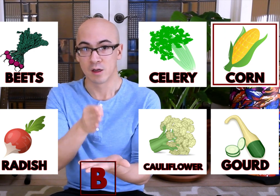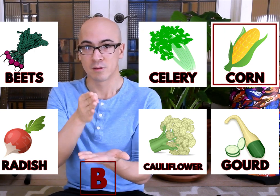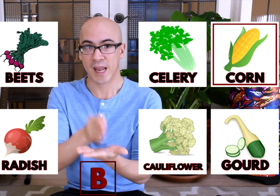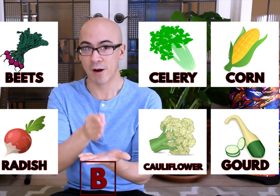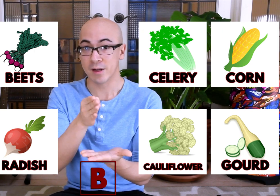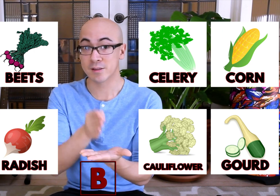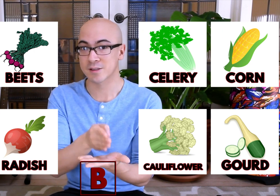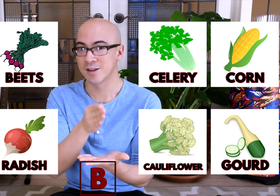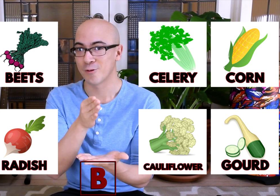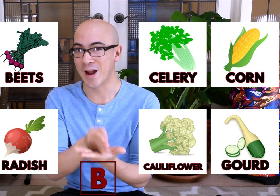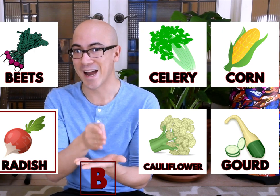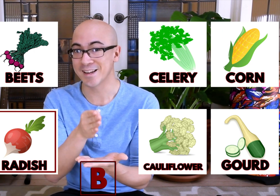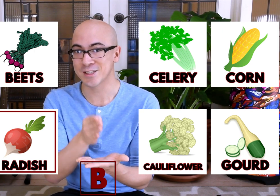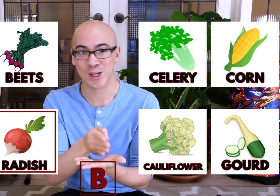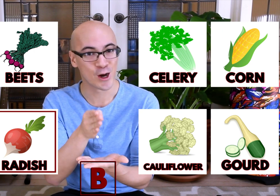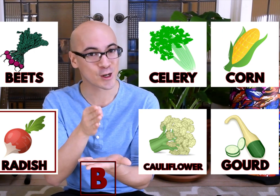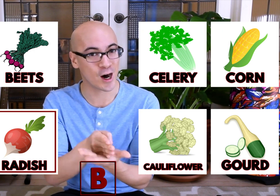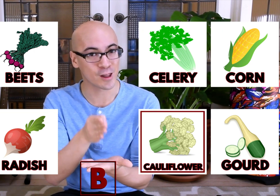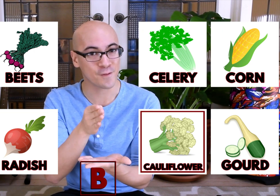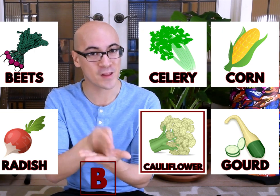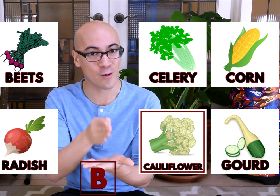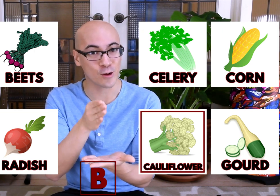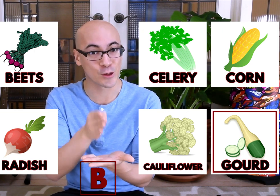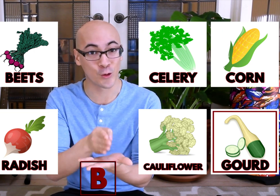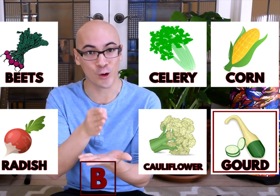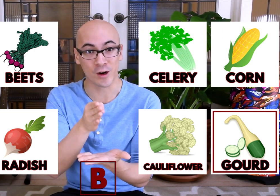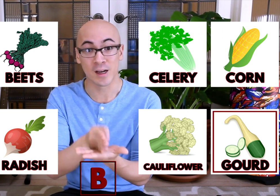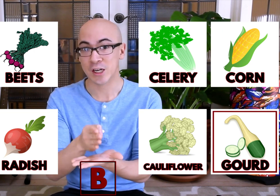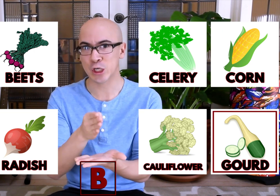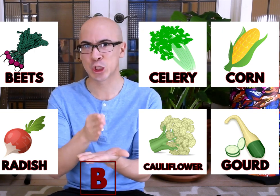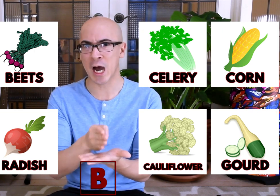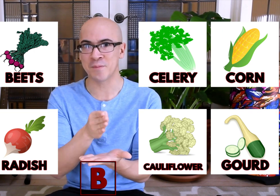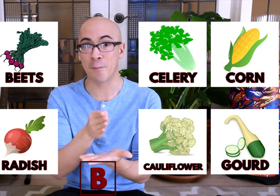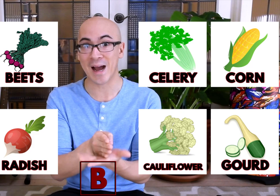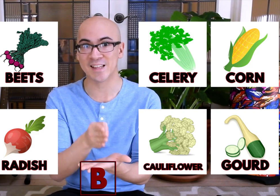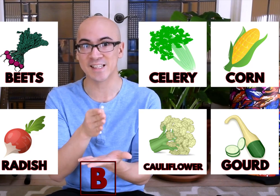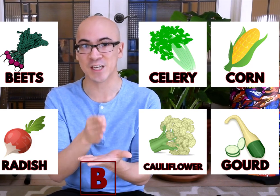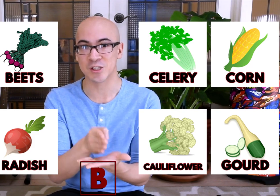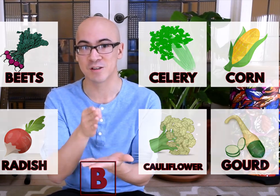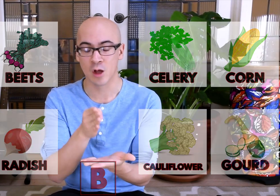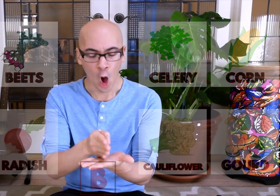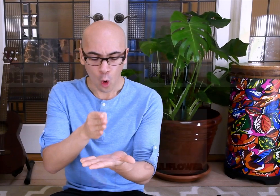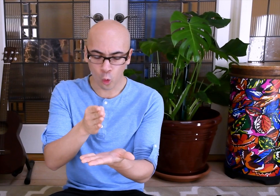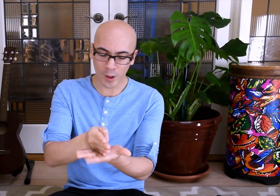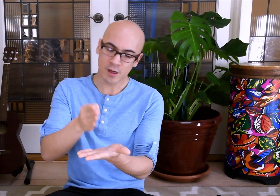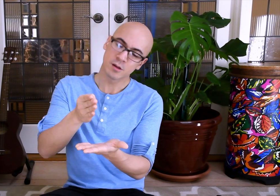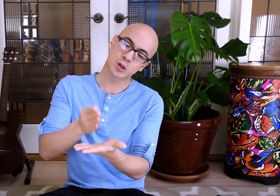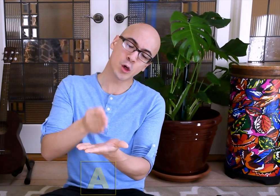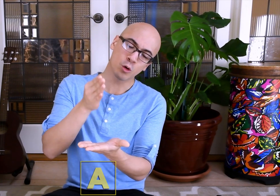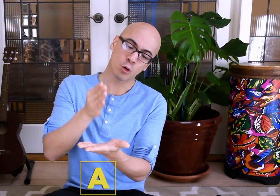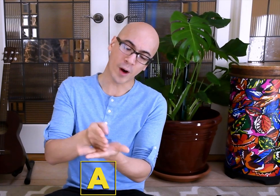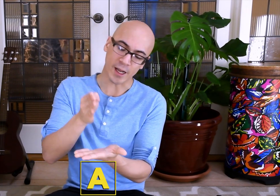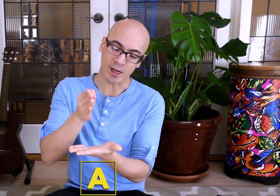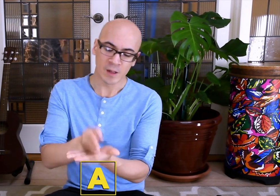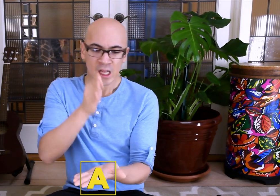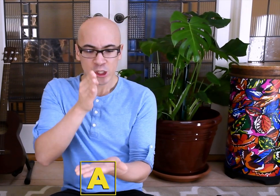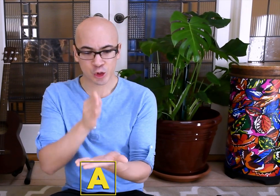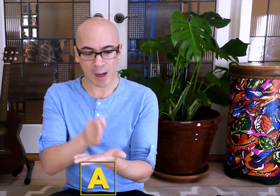Carrots, radish, cauliflower, gourd. Good job. Now, back to A section. One, two, ready. Chop,